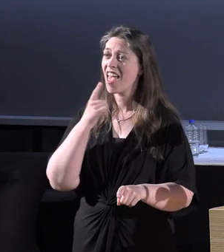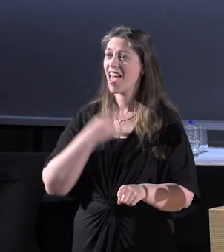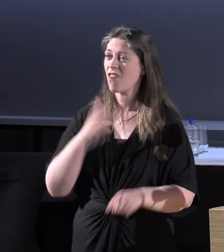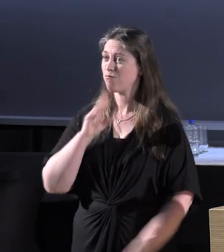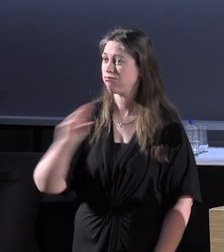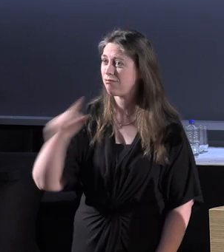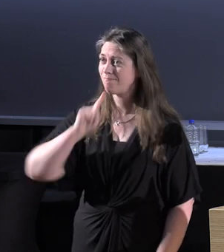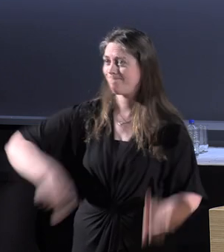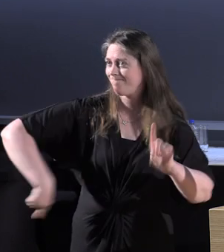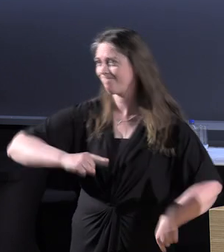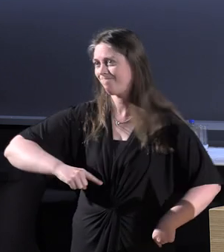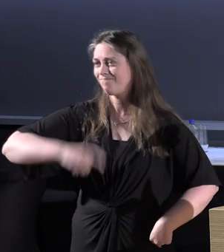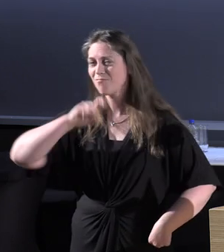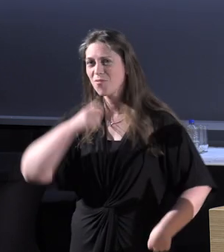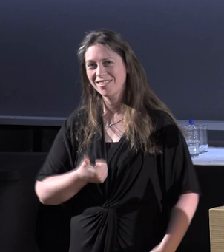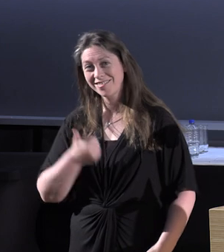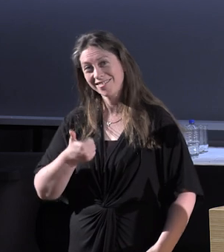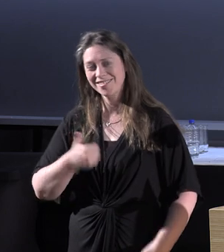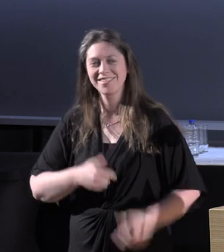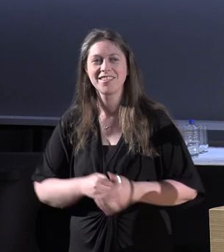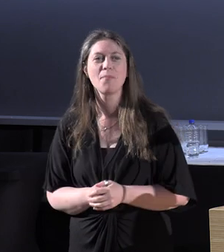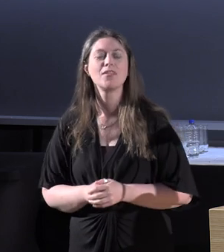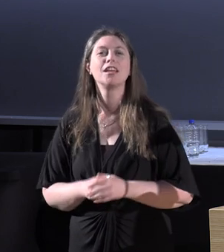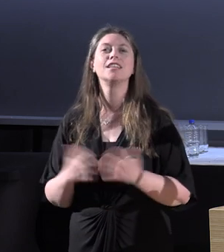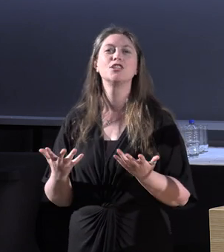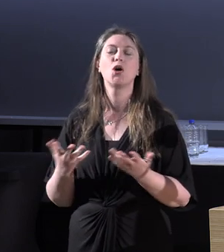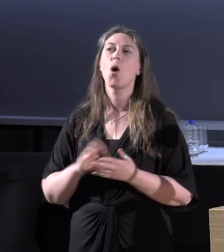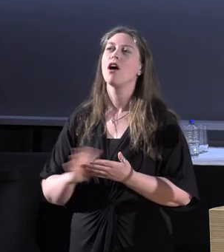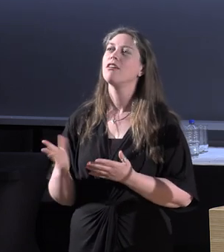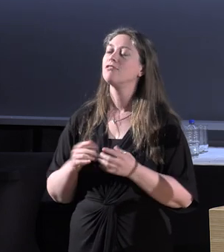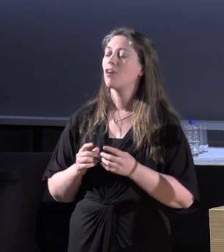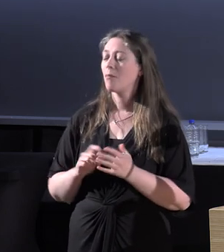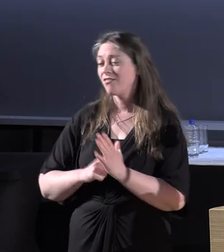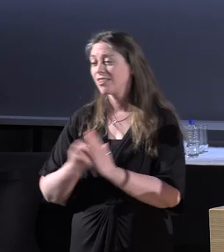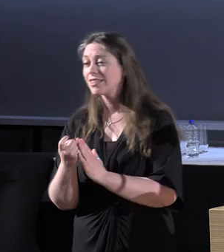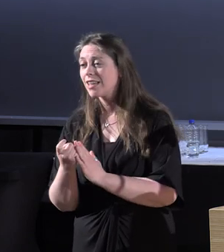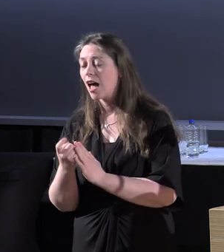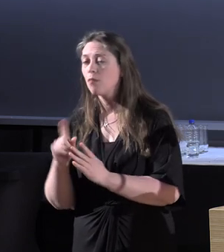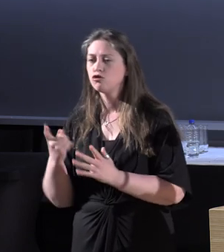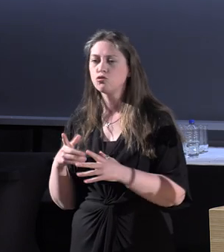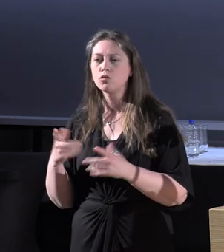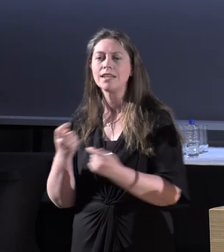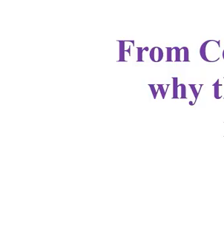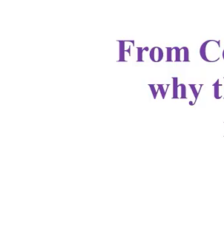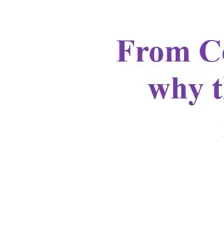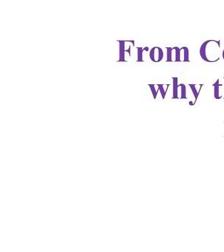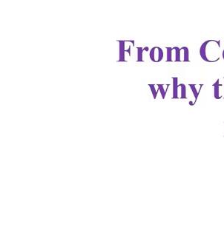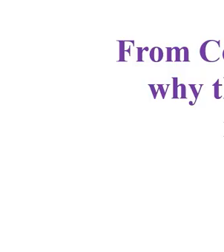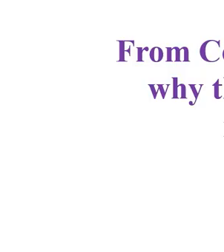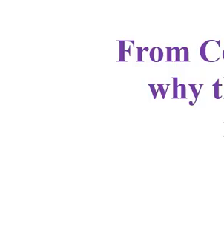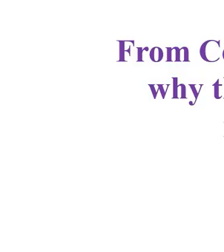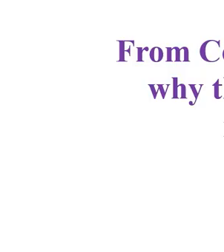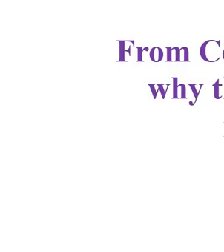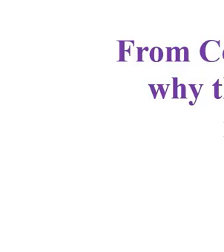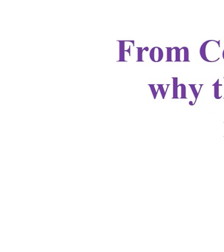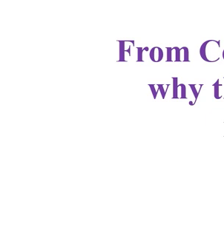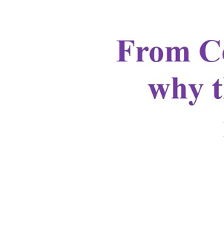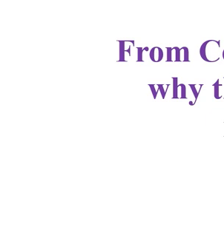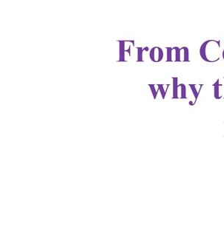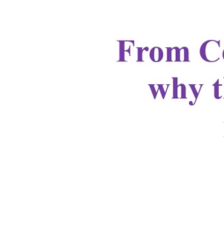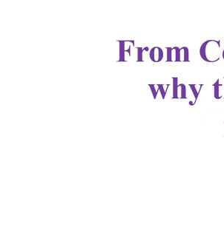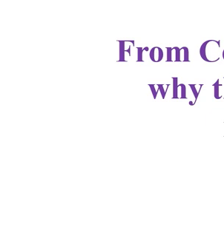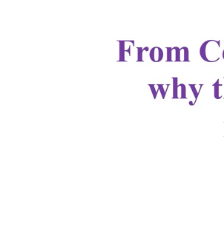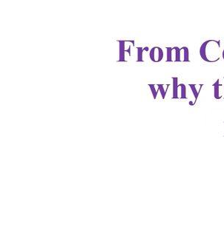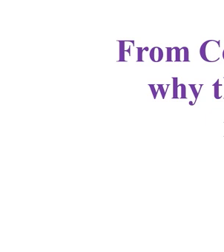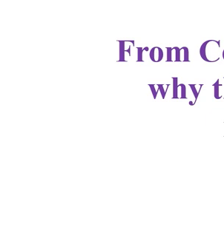if I speak too quickly. From correction to adaptive and beyond, why cultural politics of disability